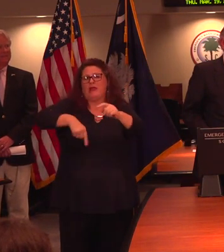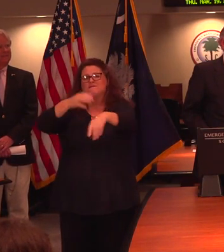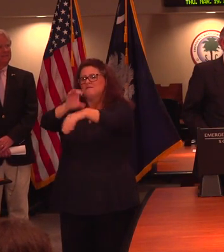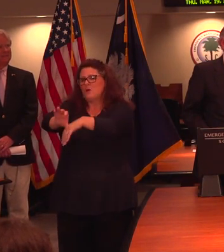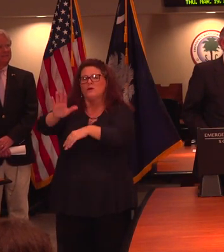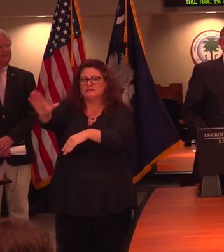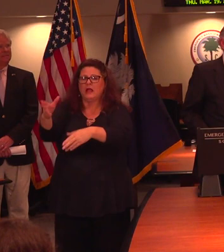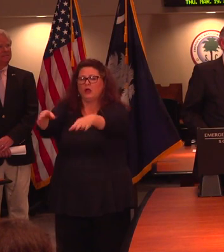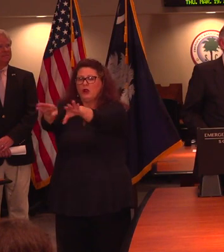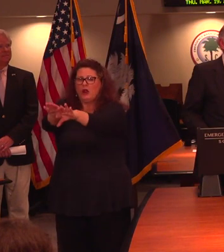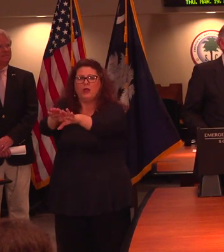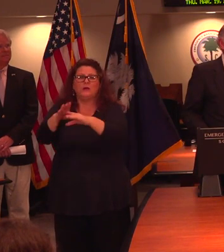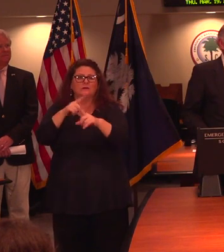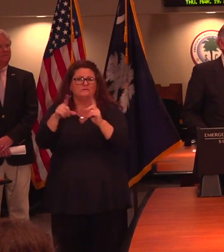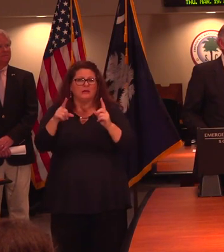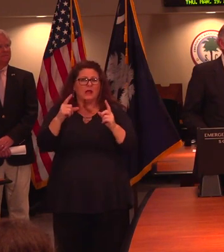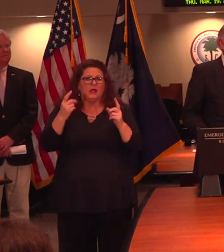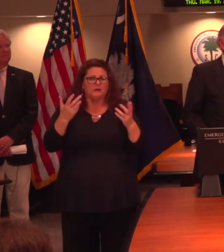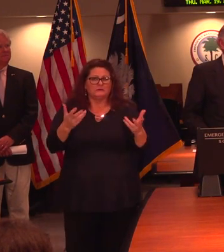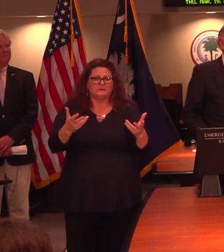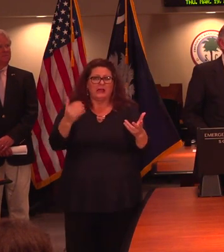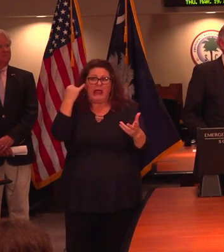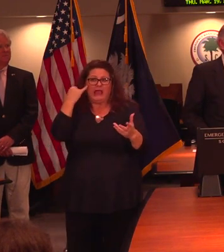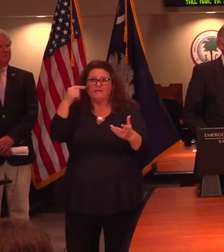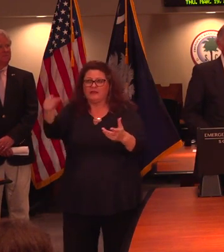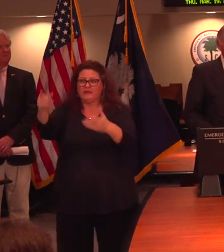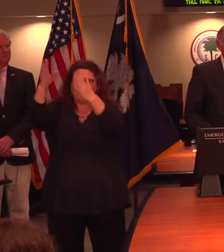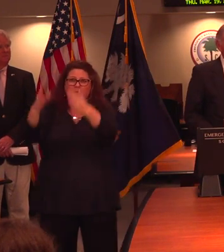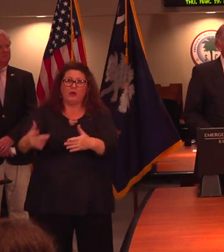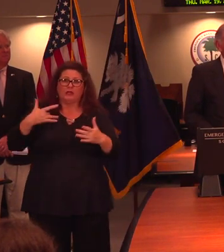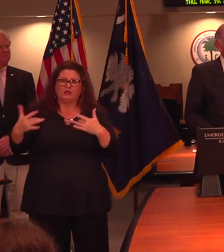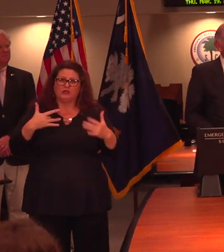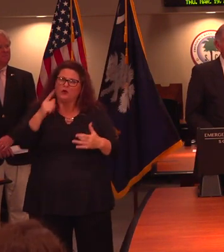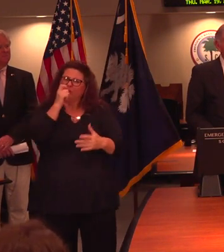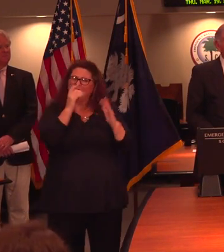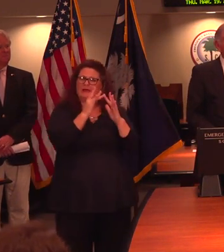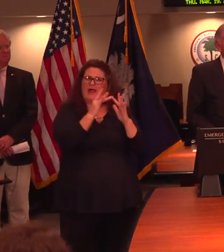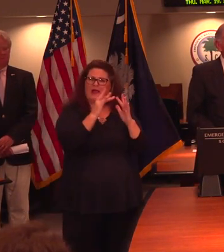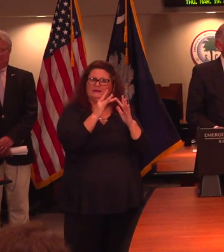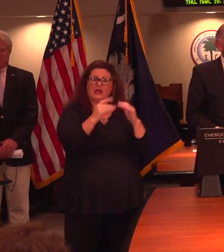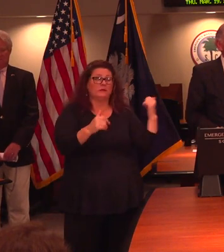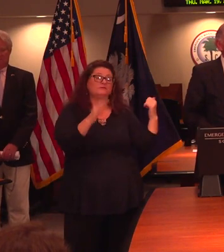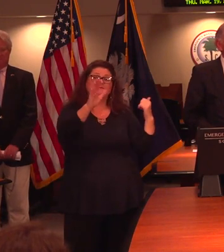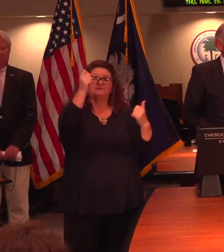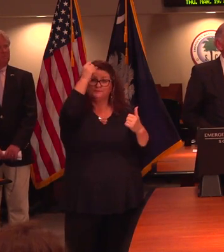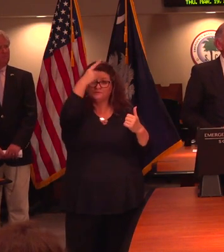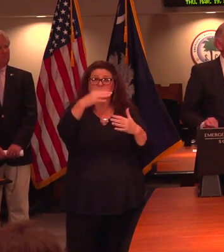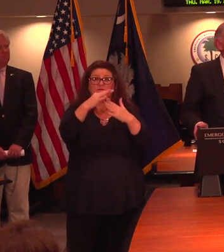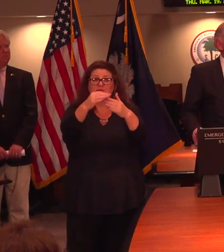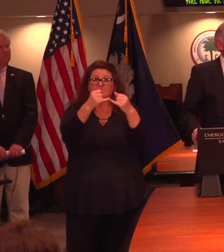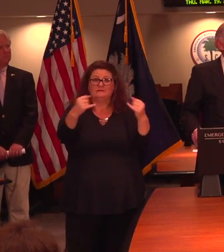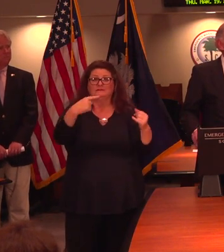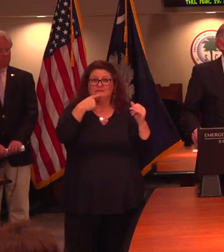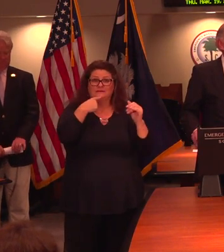but is there a hotline, a number they can reach out to if they're concerned about their working environment? Again, the guidelines have been posted